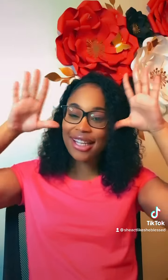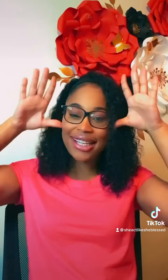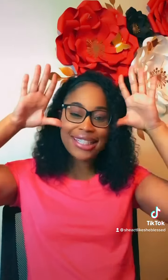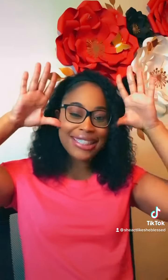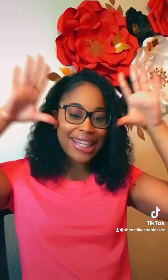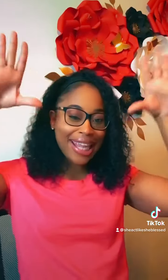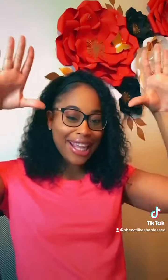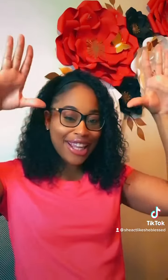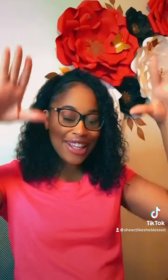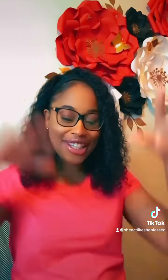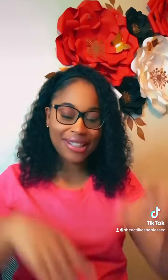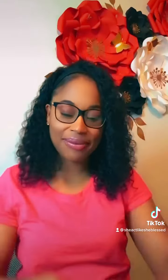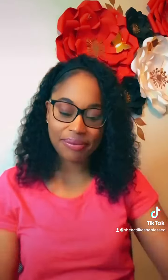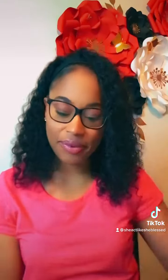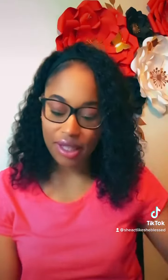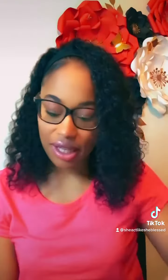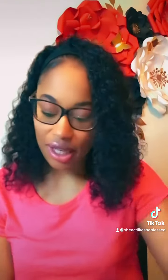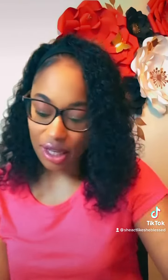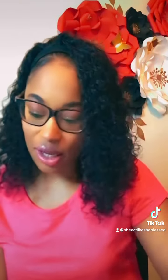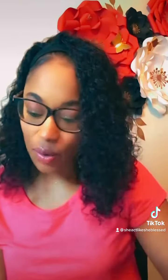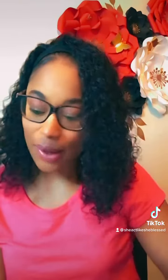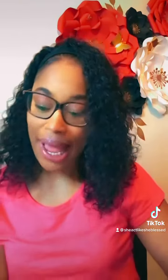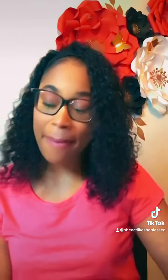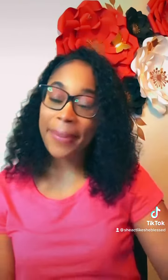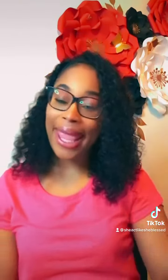dead. We got bad.